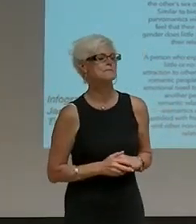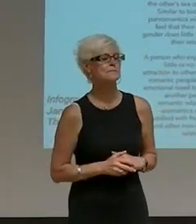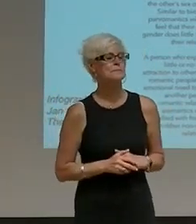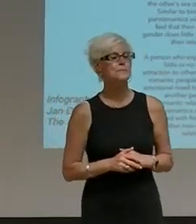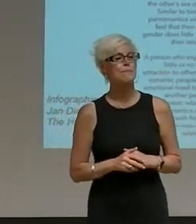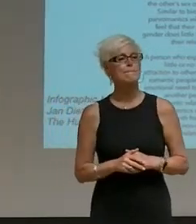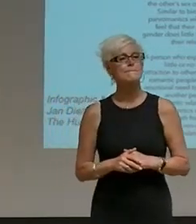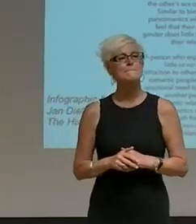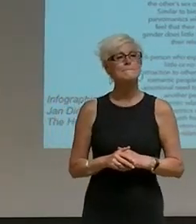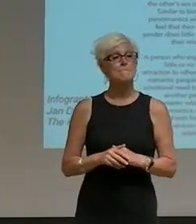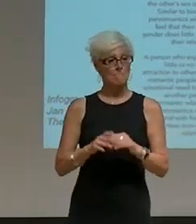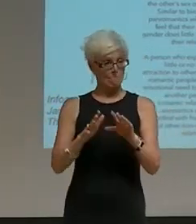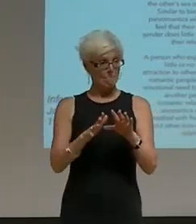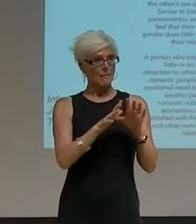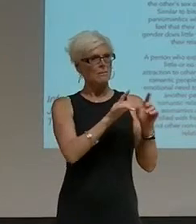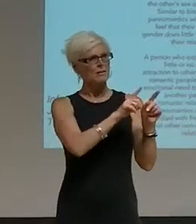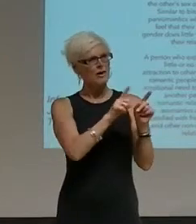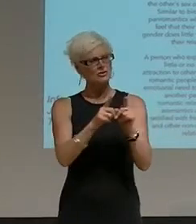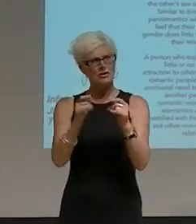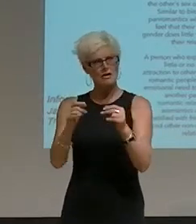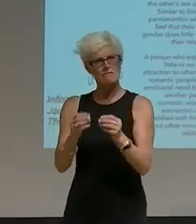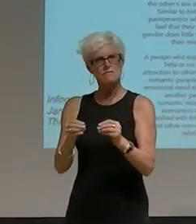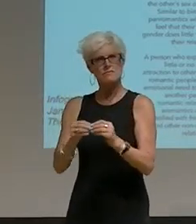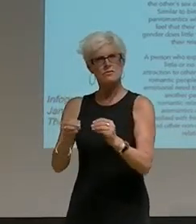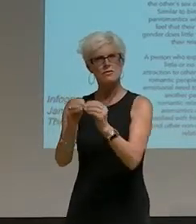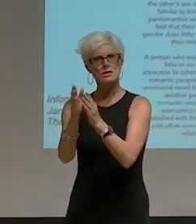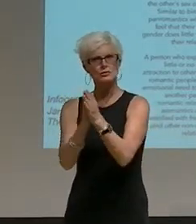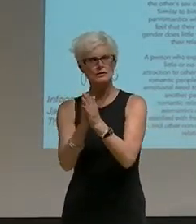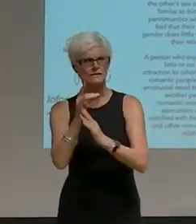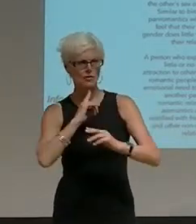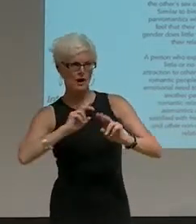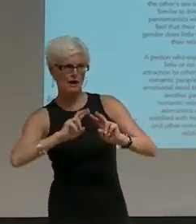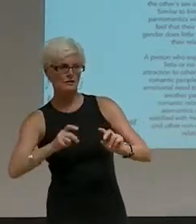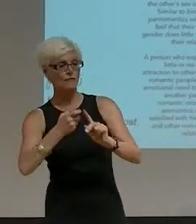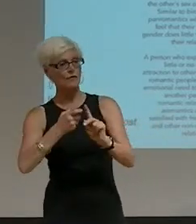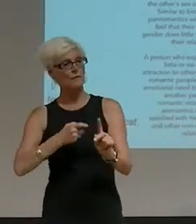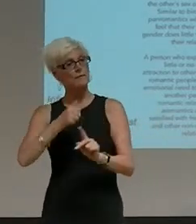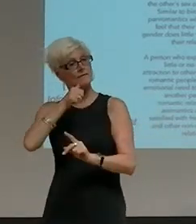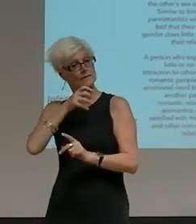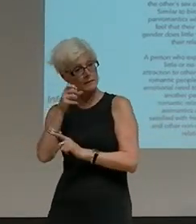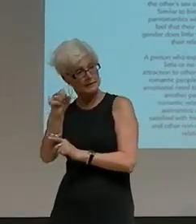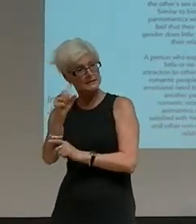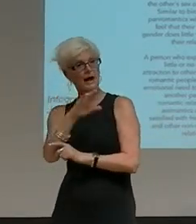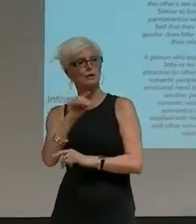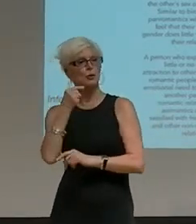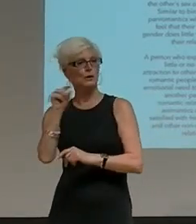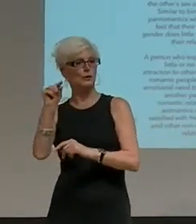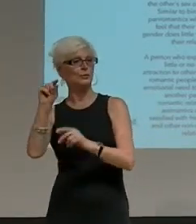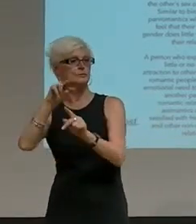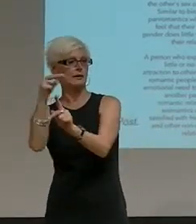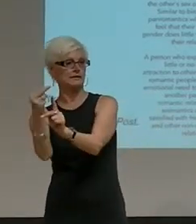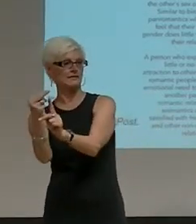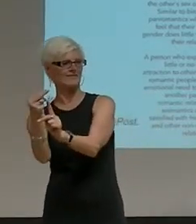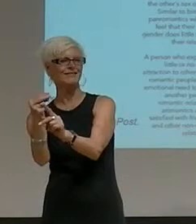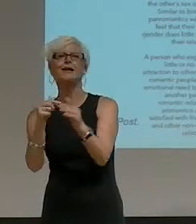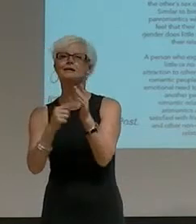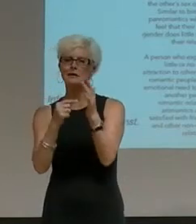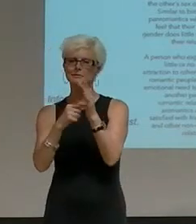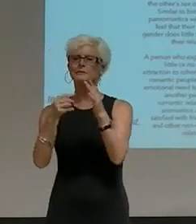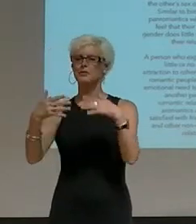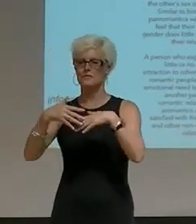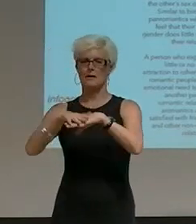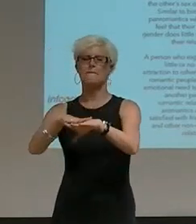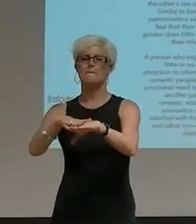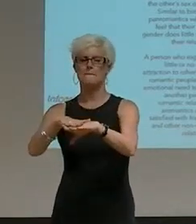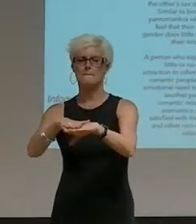On the other hand, there is a growing interest in analyzing asexuality from feminist and queer perspectives. These two overlap sometimes as well,